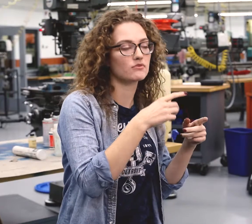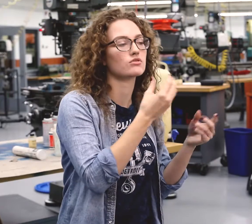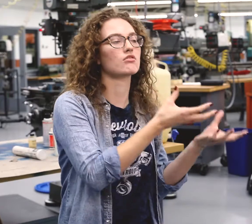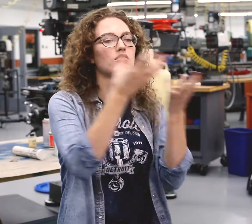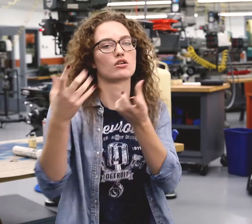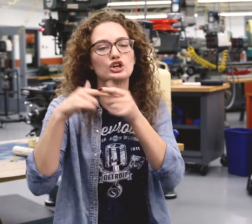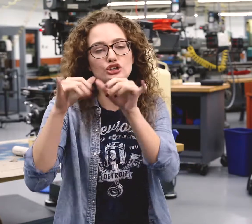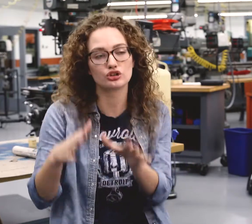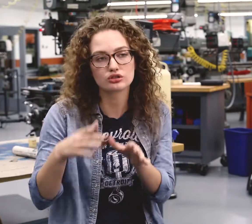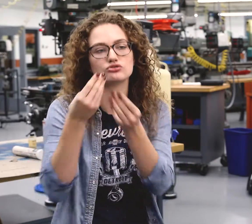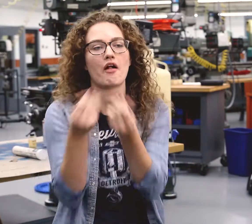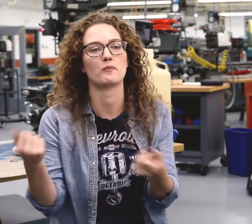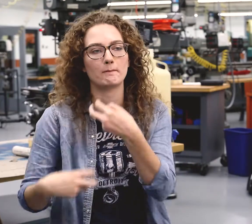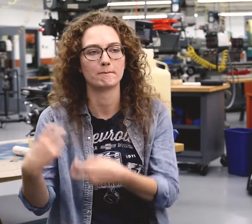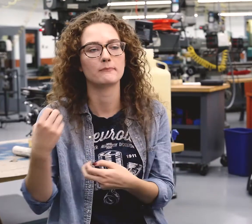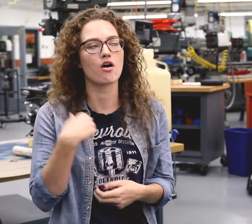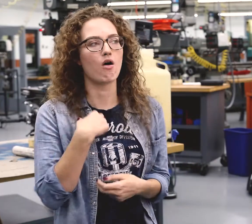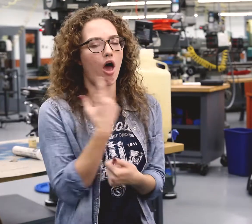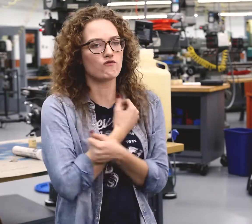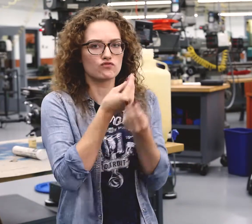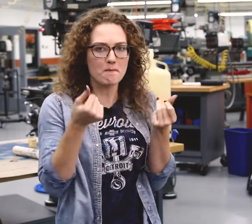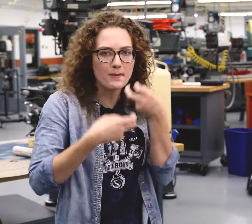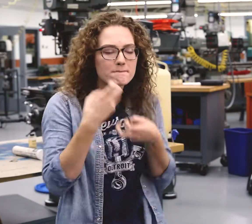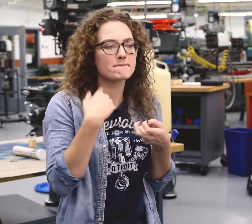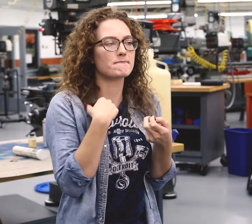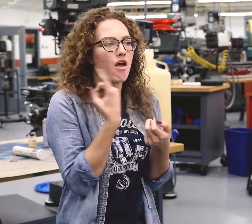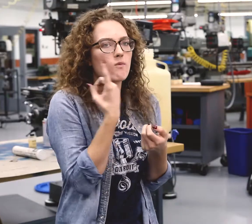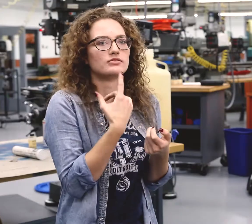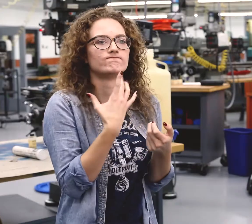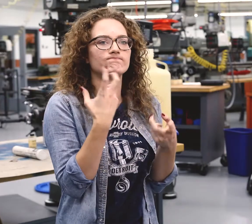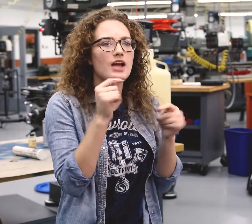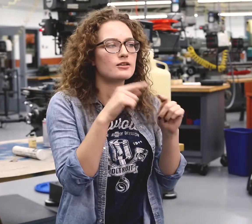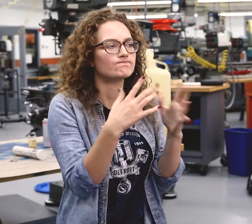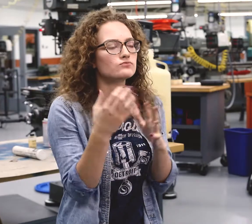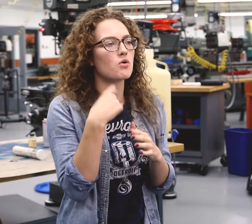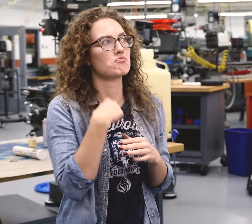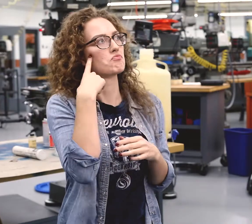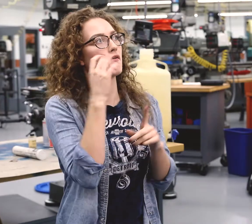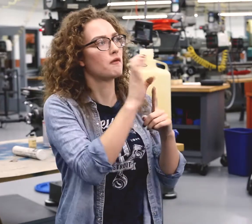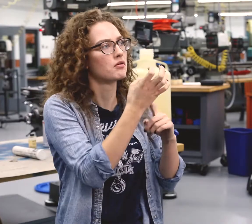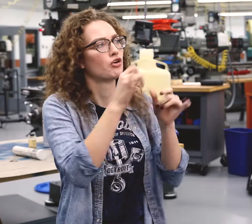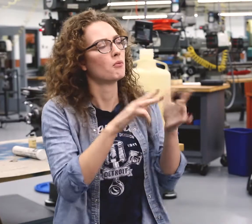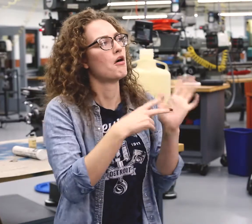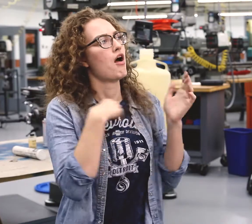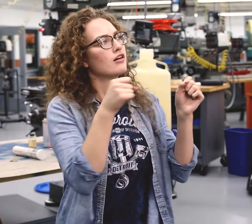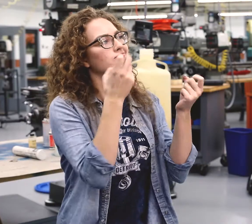scientists who find problems, but they bring them to engineers to solve. I've loved solving problems for as long as I can